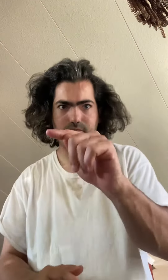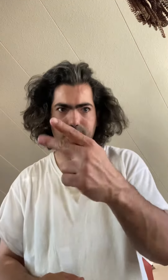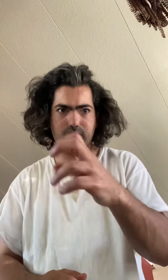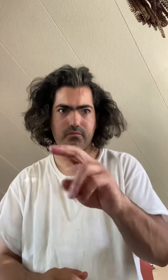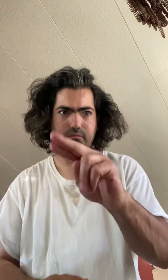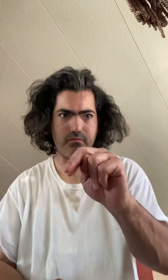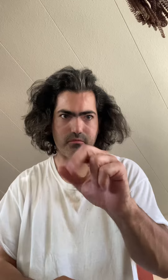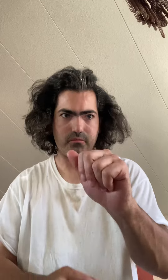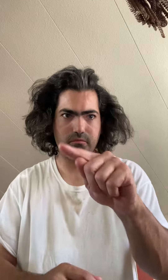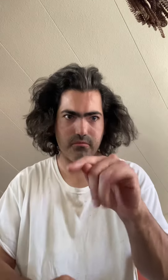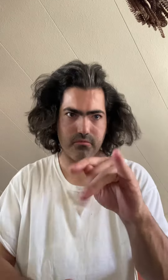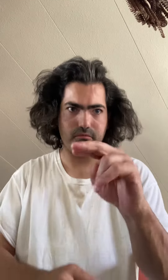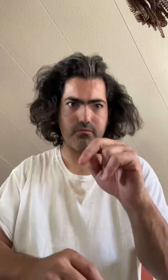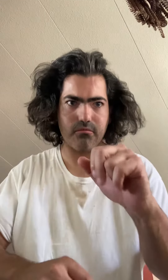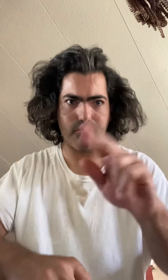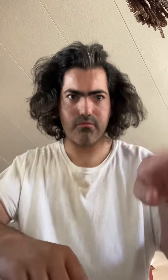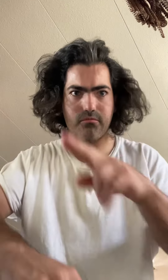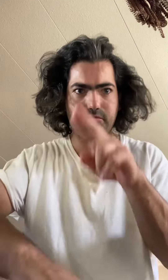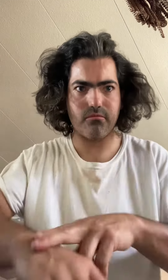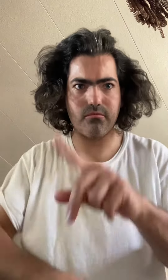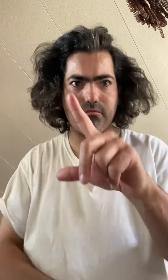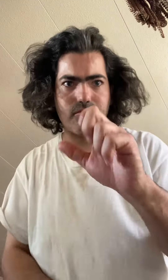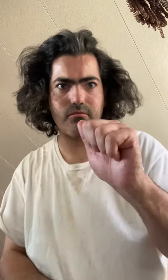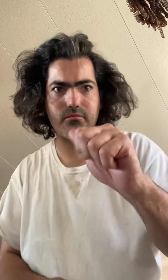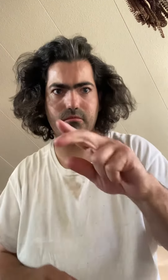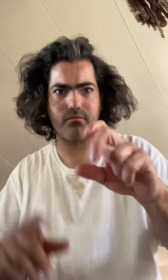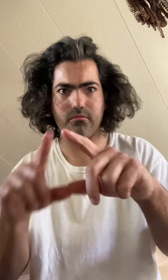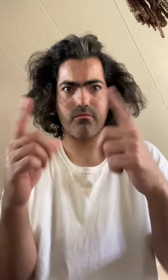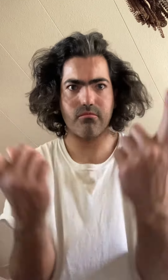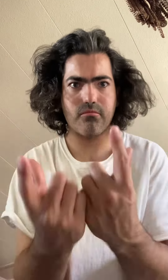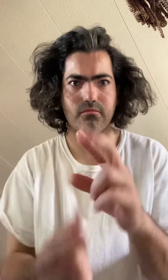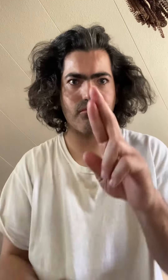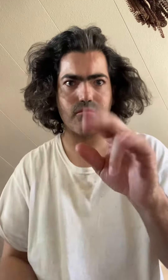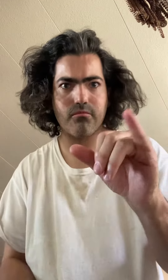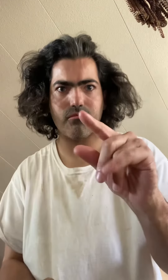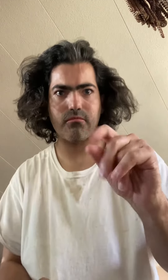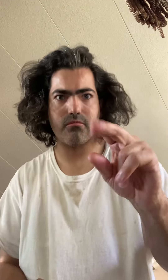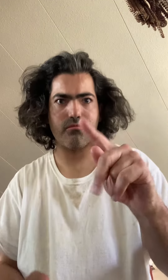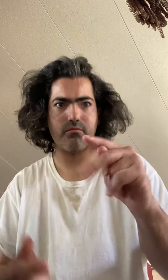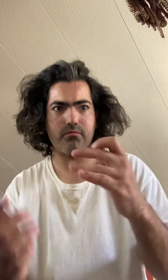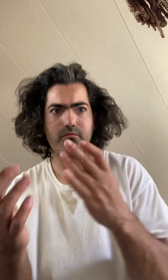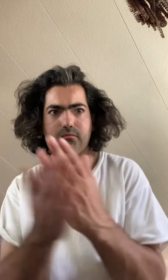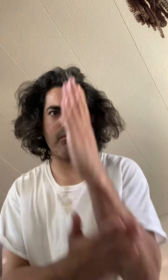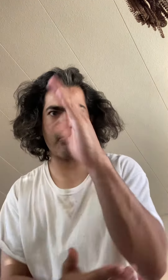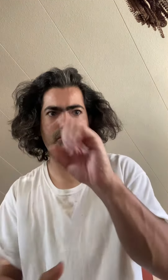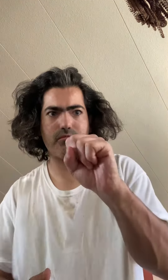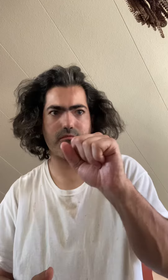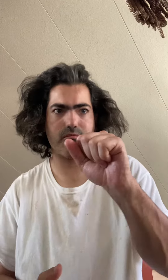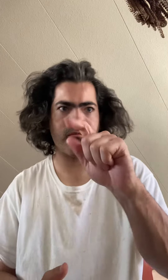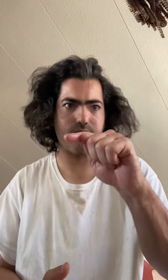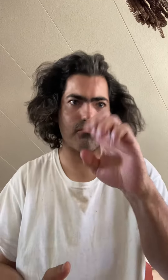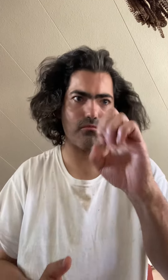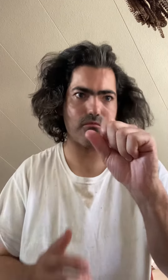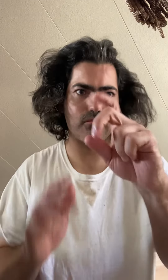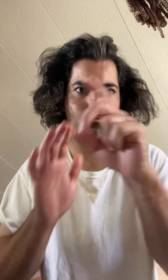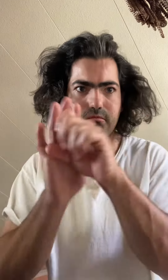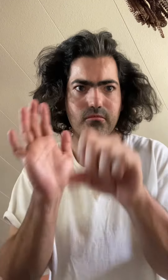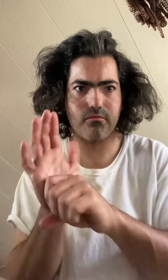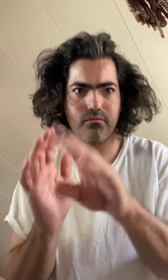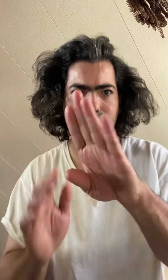mattress options to fit you Like my Bob-A-Pedic Prize Gel Mattress My Bob-A-Pedic Prize Hybrid Mattress Or my Synergy Mattress in Two Fields Extra